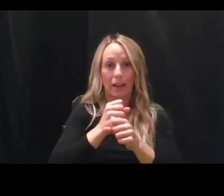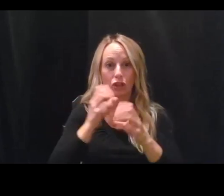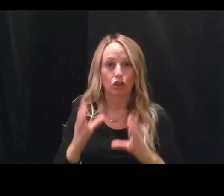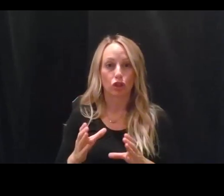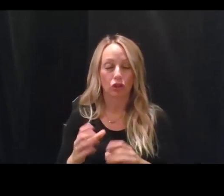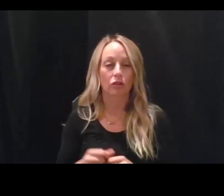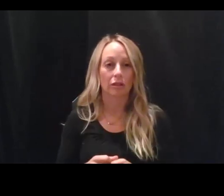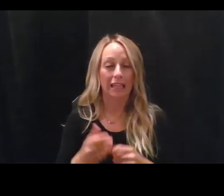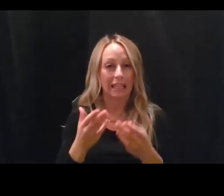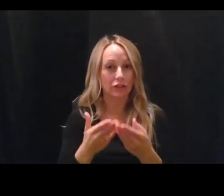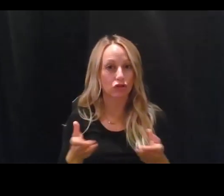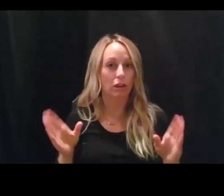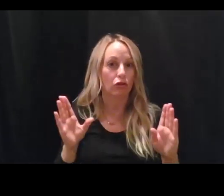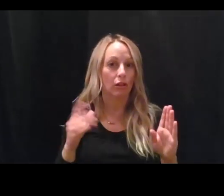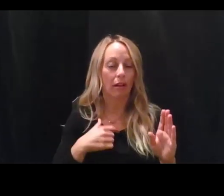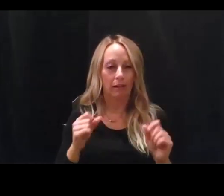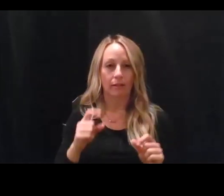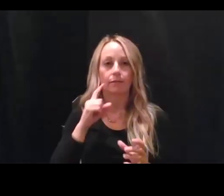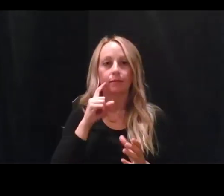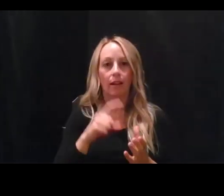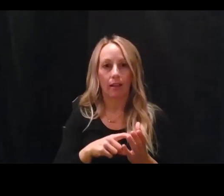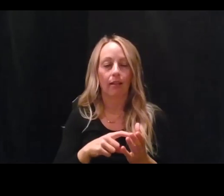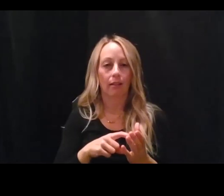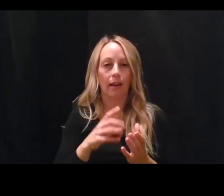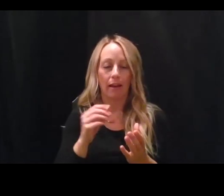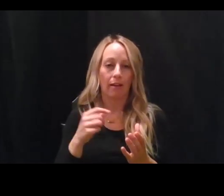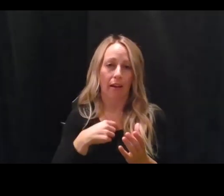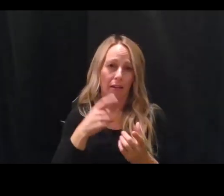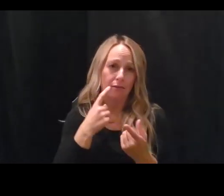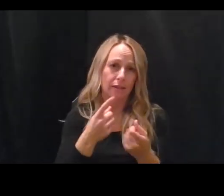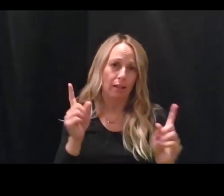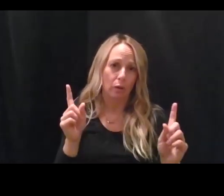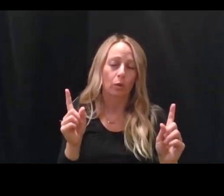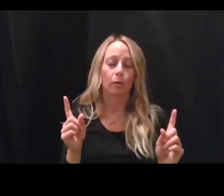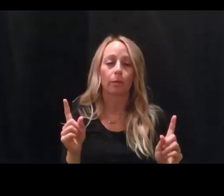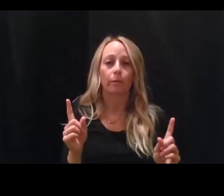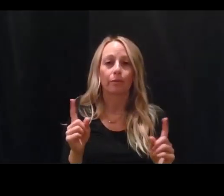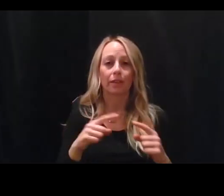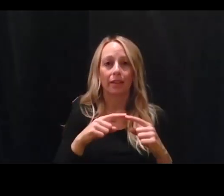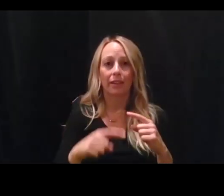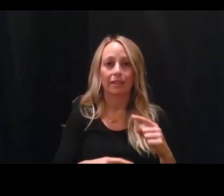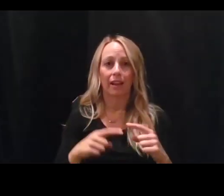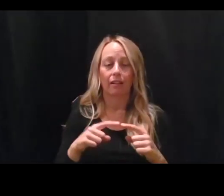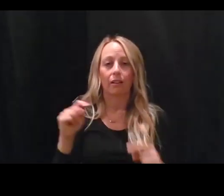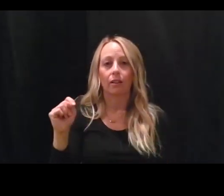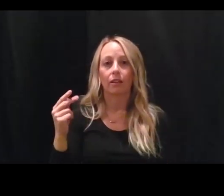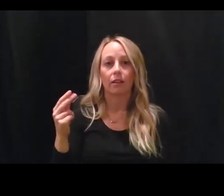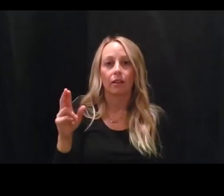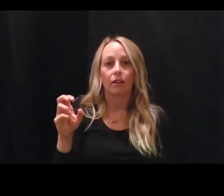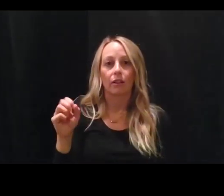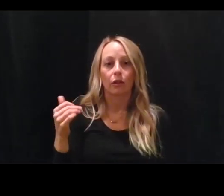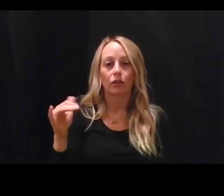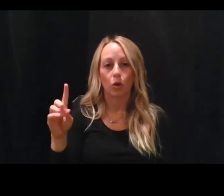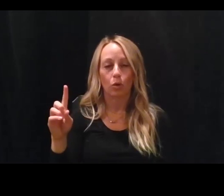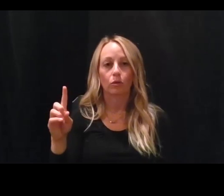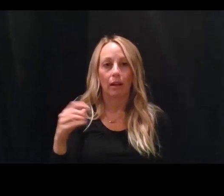I can tell you that the, uh, that the cycle threshold at which a test is called